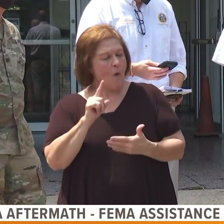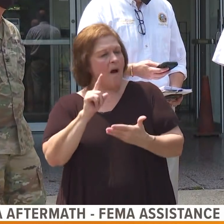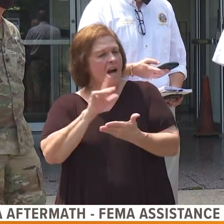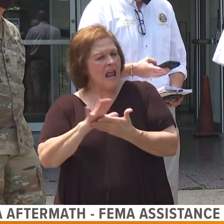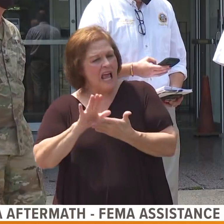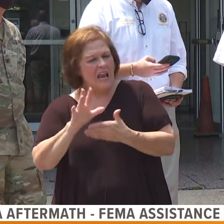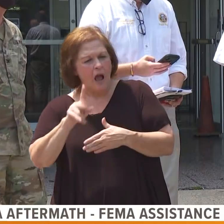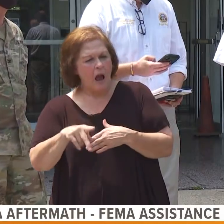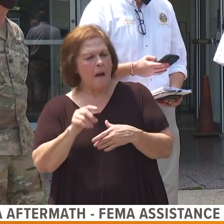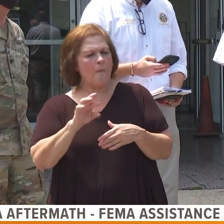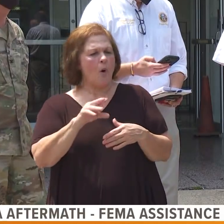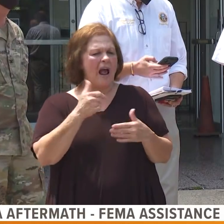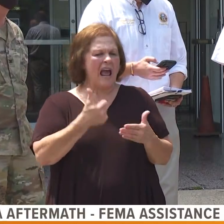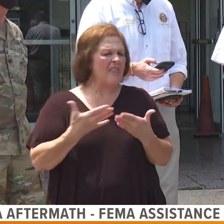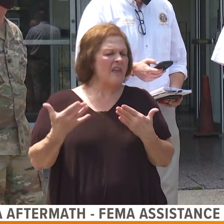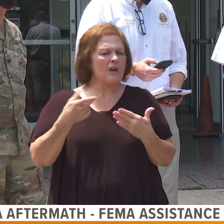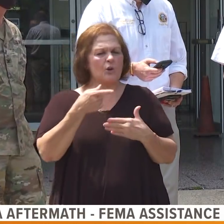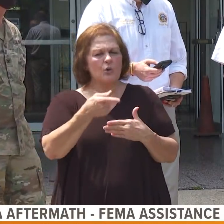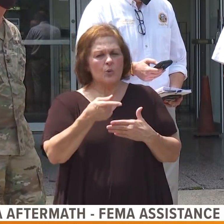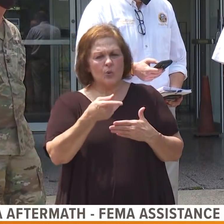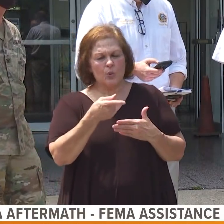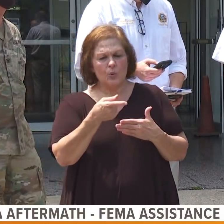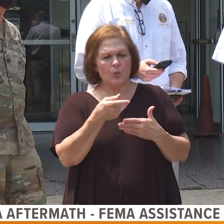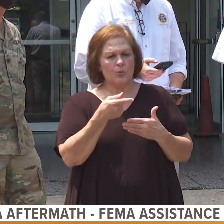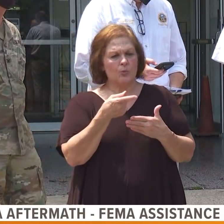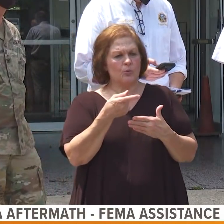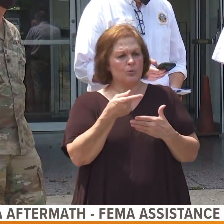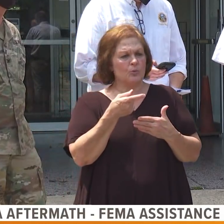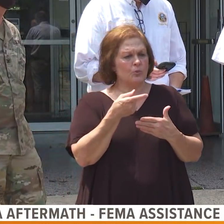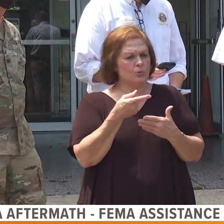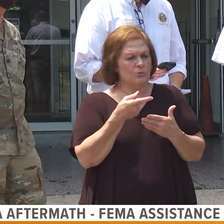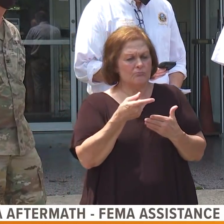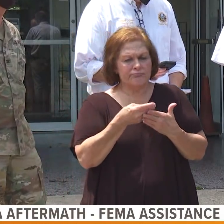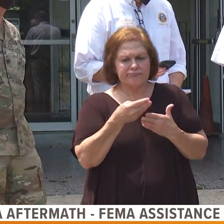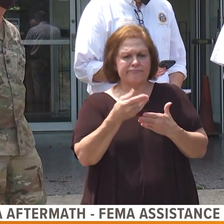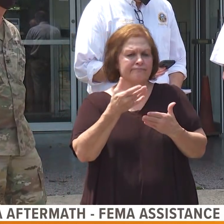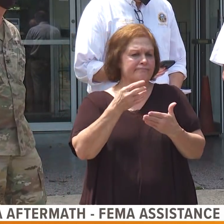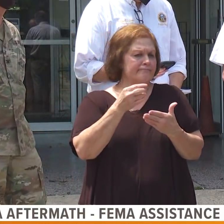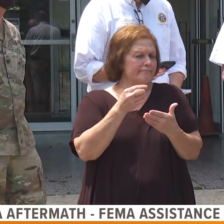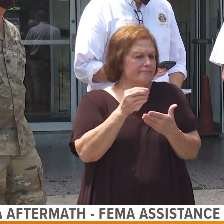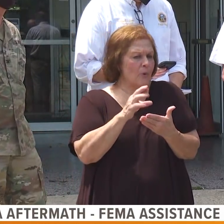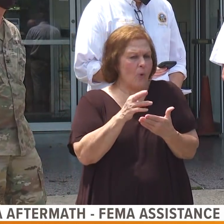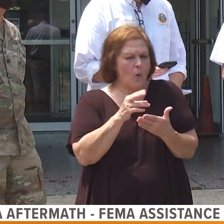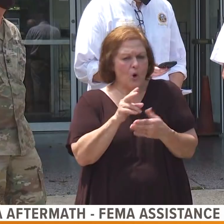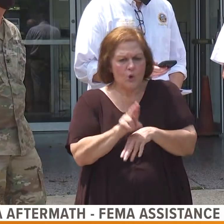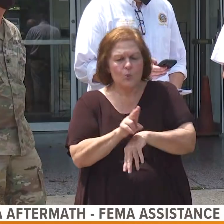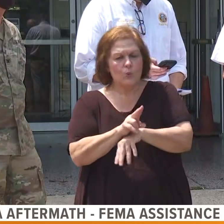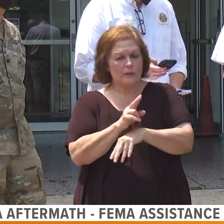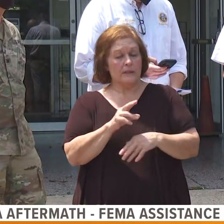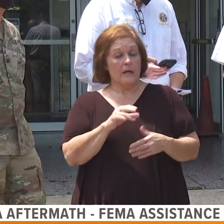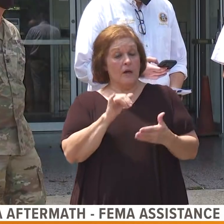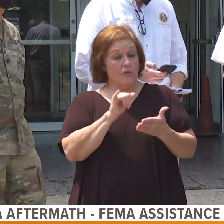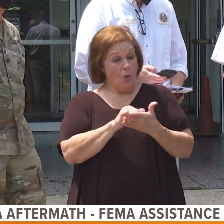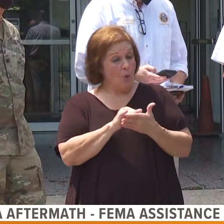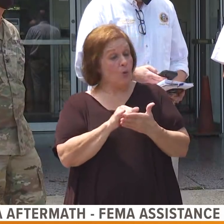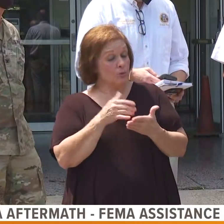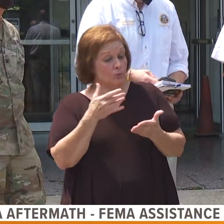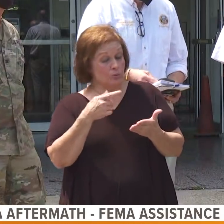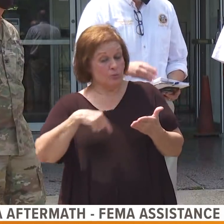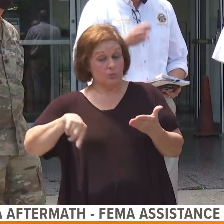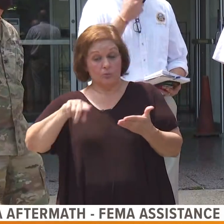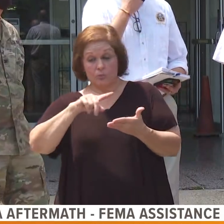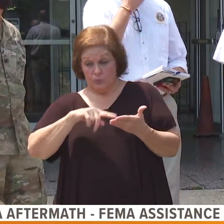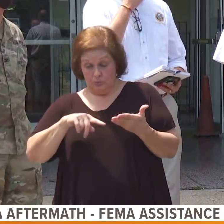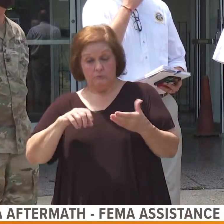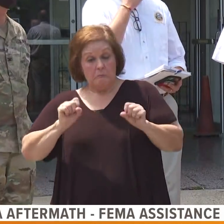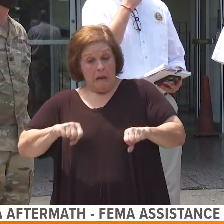or other materials that you're using at your damaged dwelling. Those expenses may be eligible for